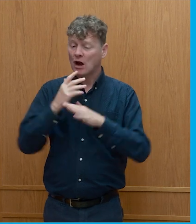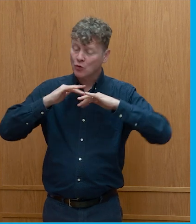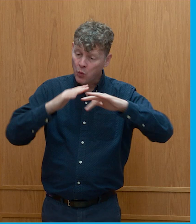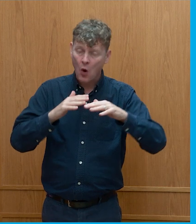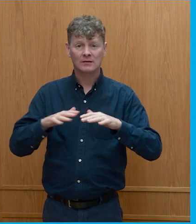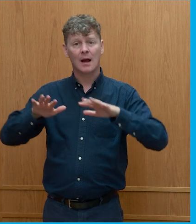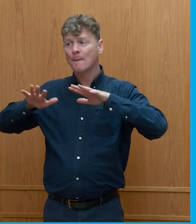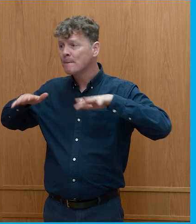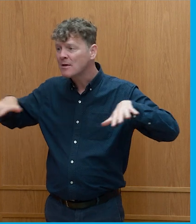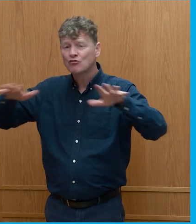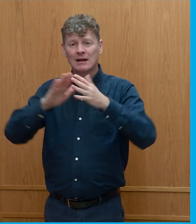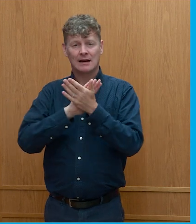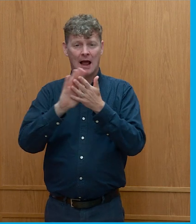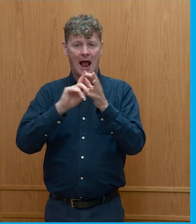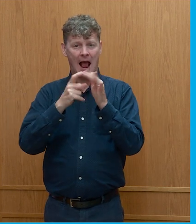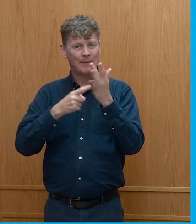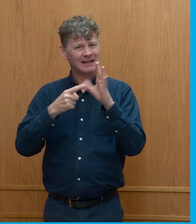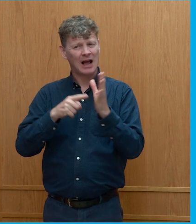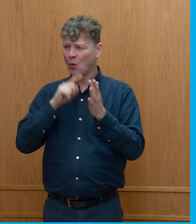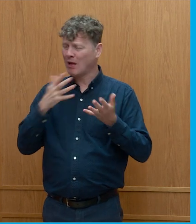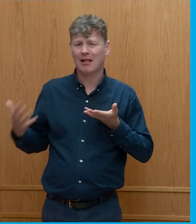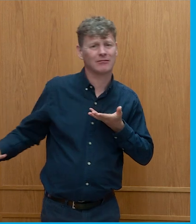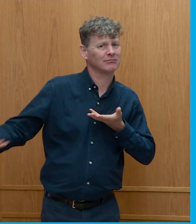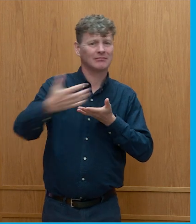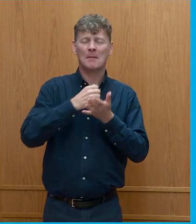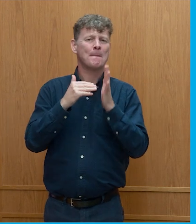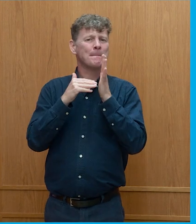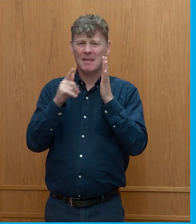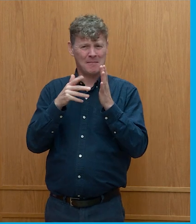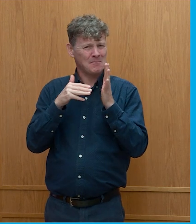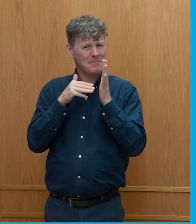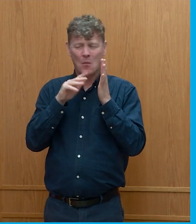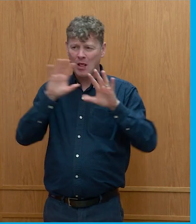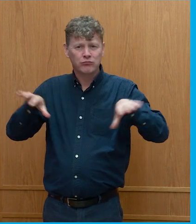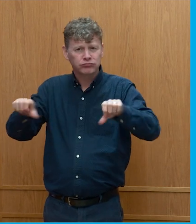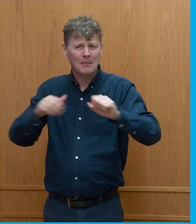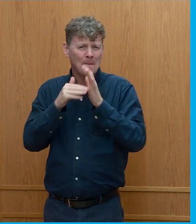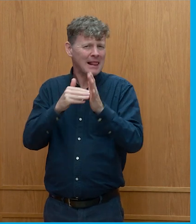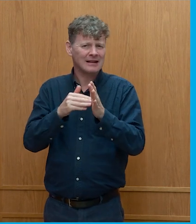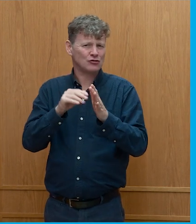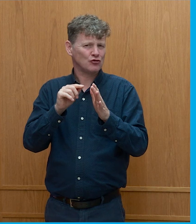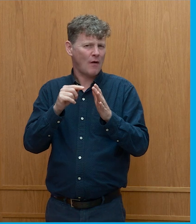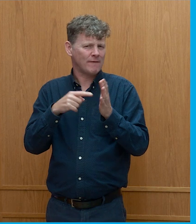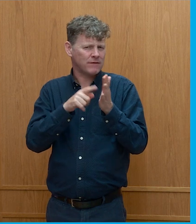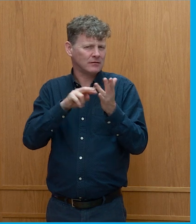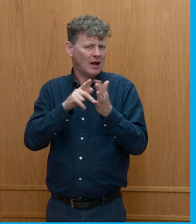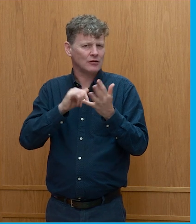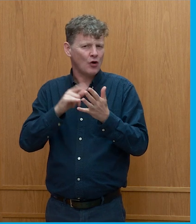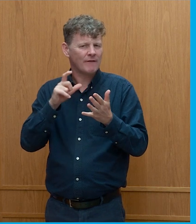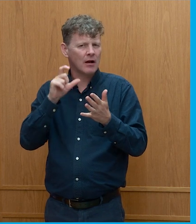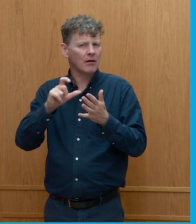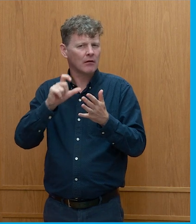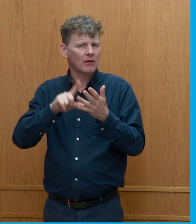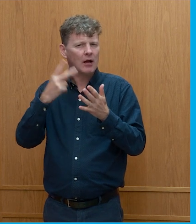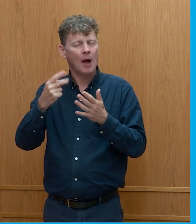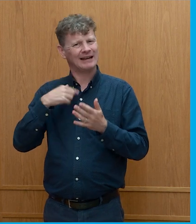restoring these habitats or sequester millions of tons of of carbon and help the biodiversity now that needs investment but we are